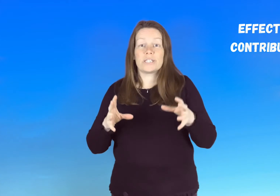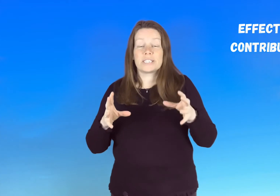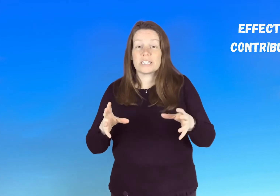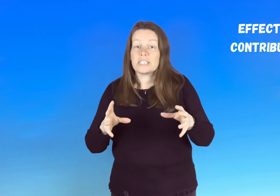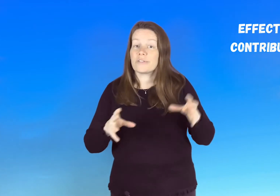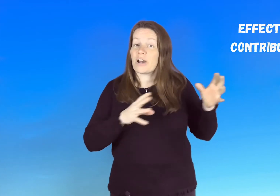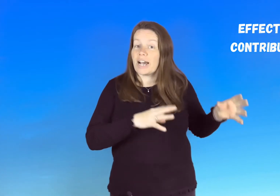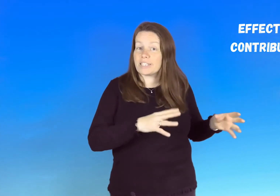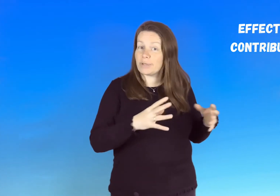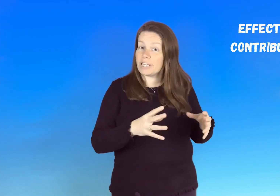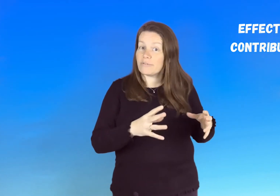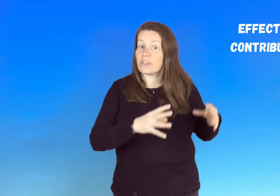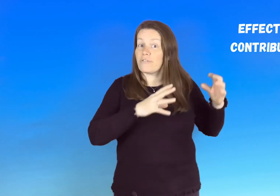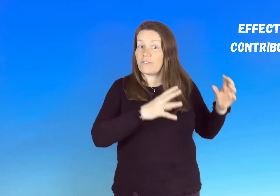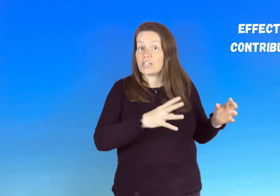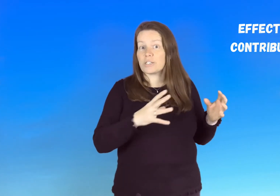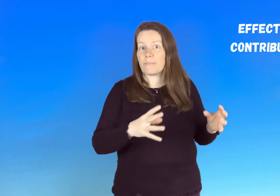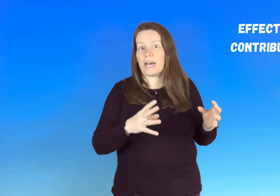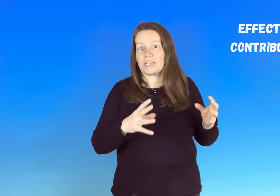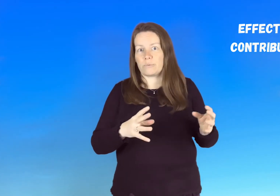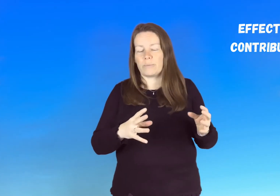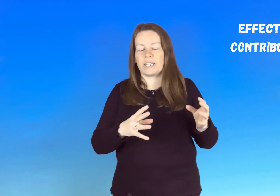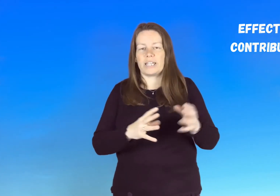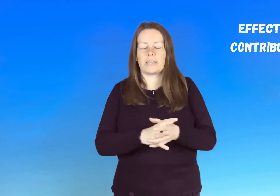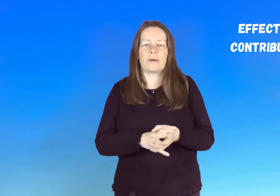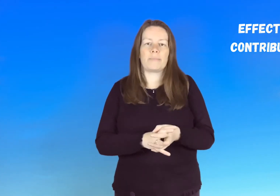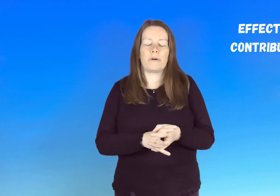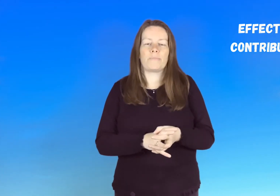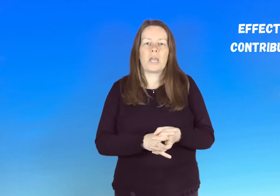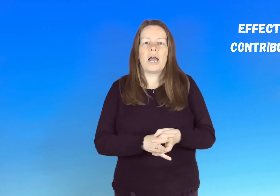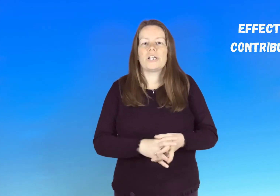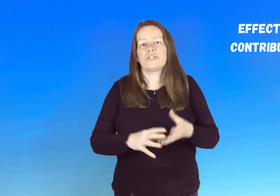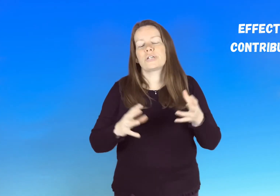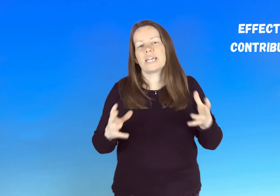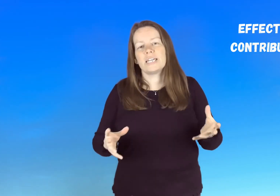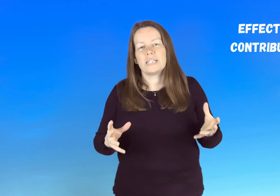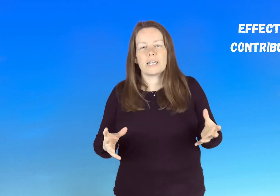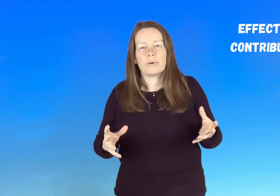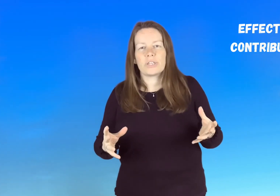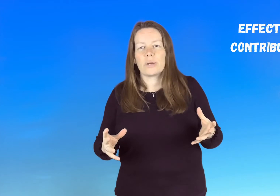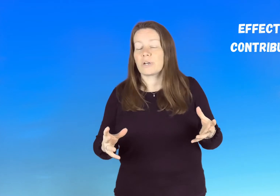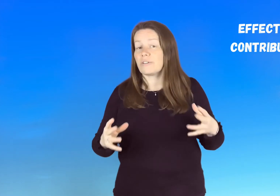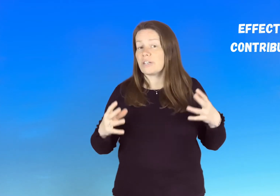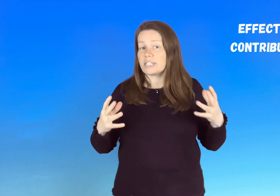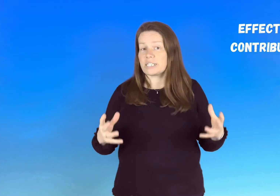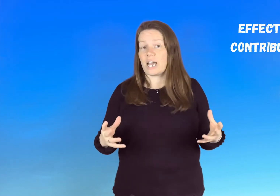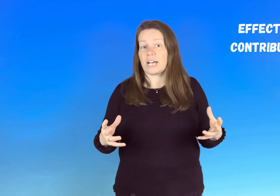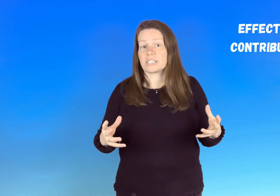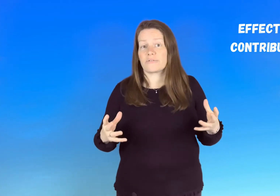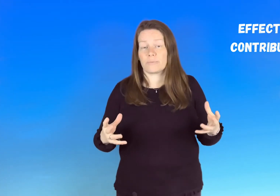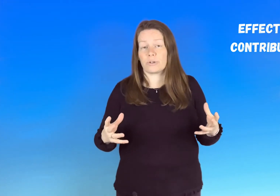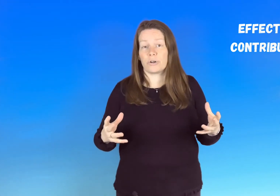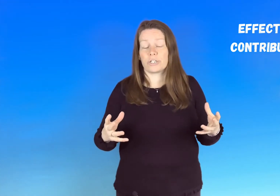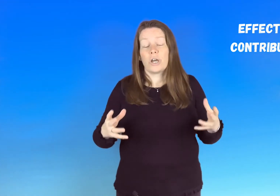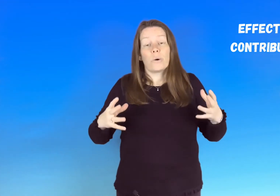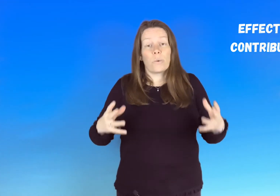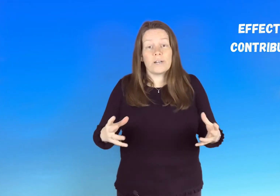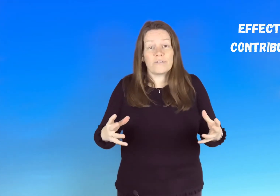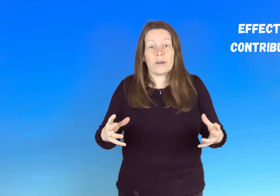the sons of adam and eve the first man and woman in the bible and you know cain and abel they were given a task from god one of them